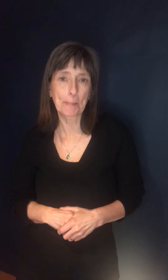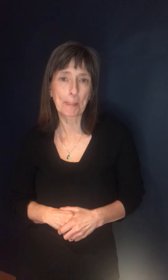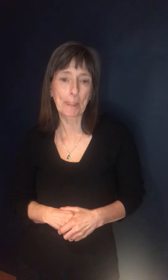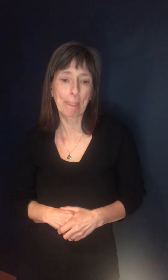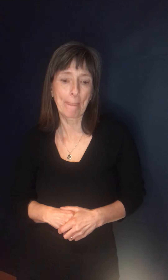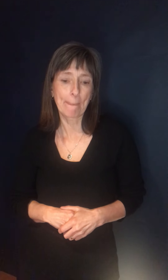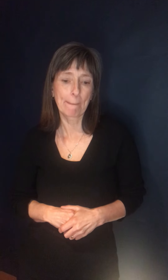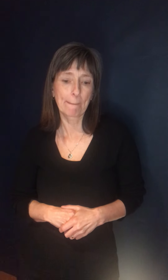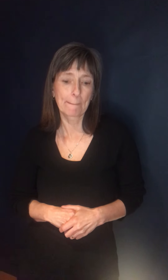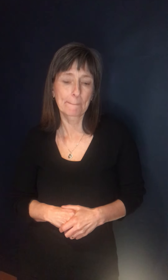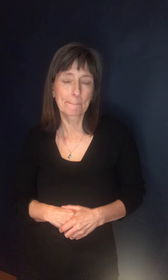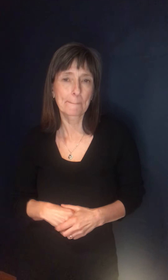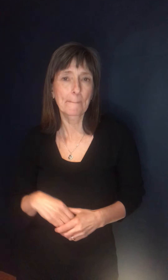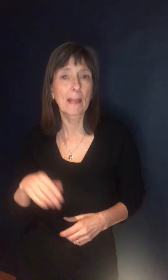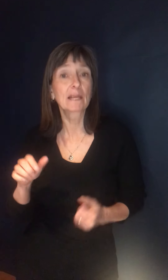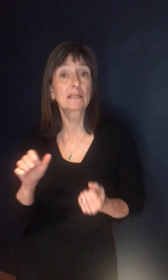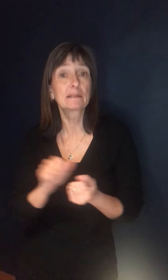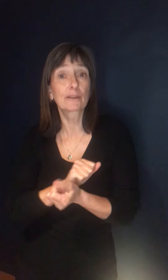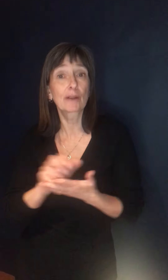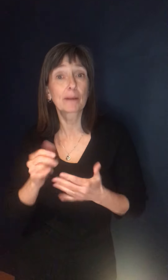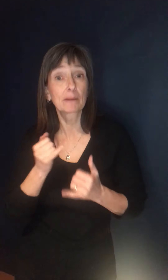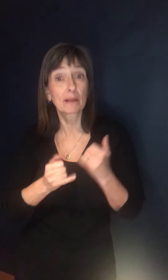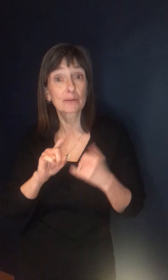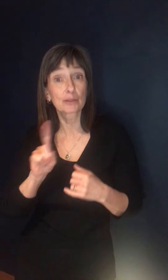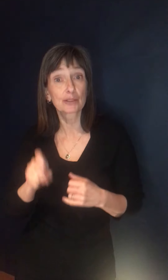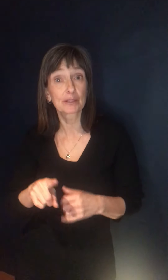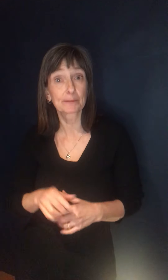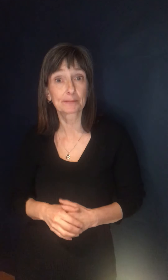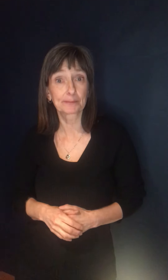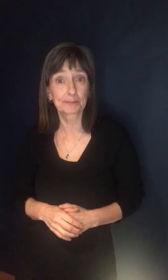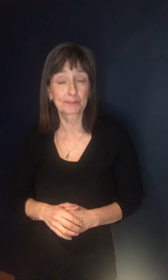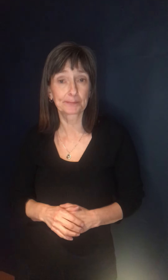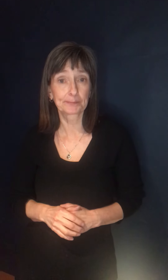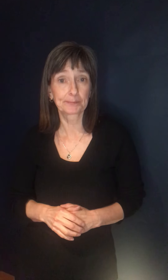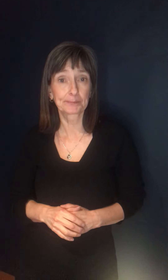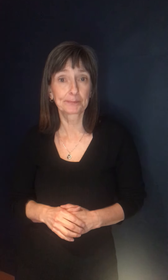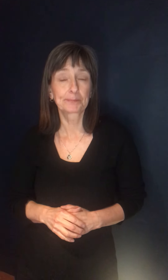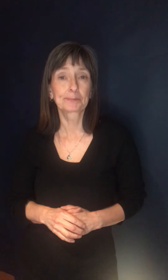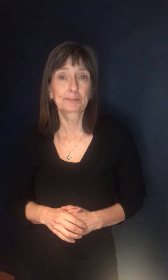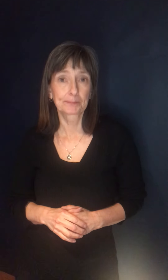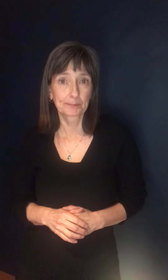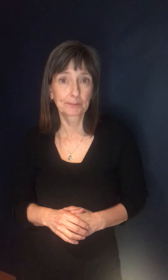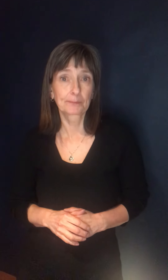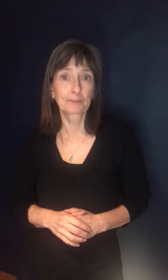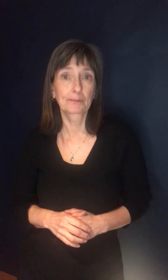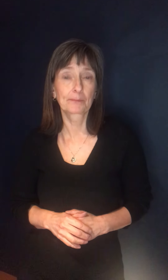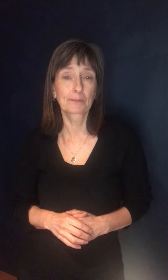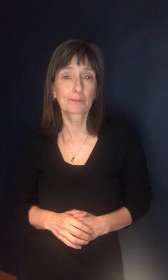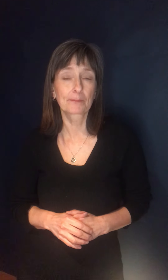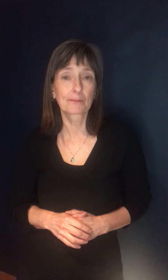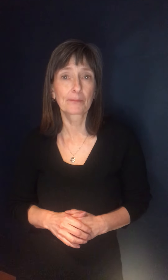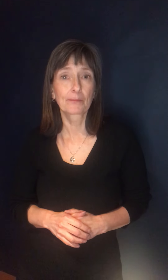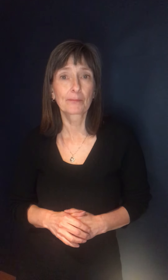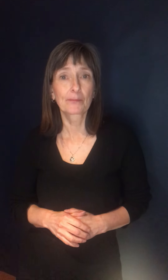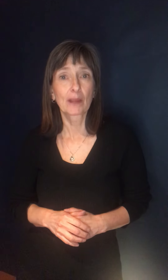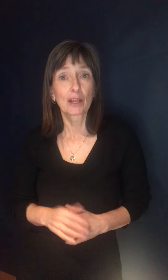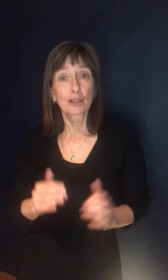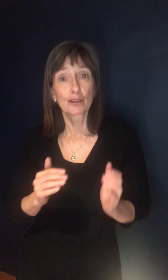Peter Jackson with the telegram. Do you have a final question? Uh, yes, sir. Could they, Dr. Fitzgerald? I wanted to follow up on my last